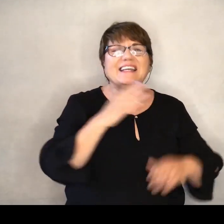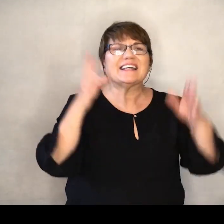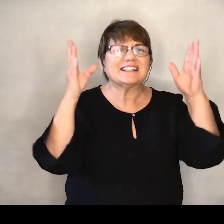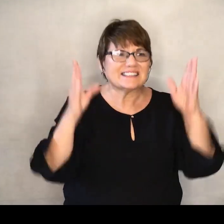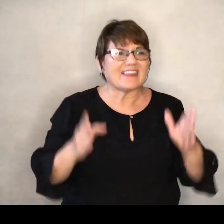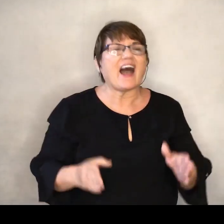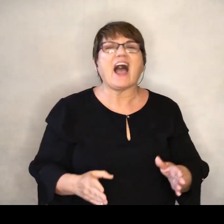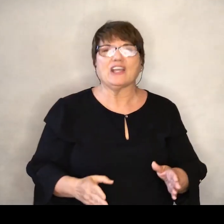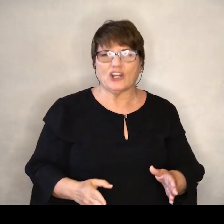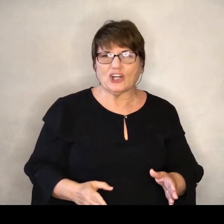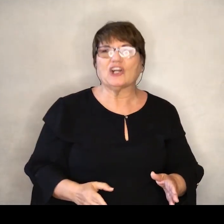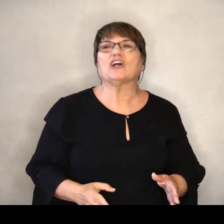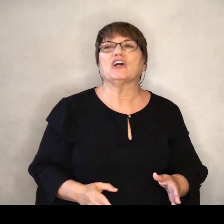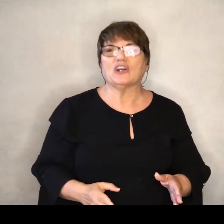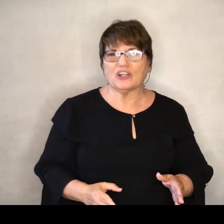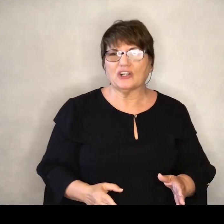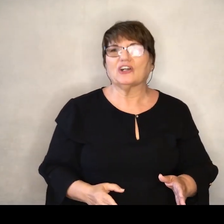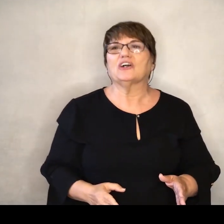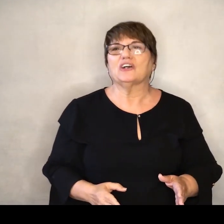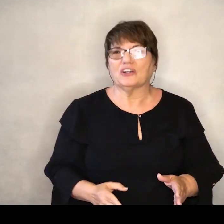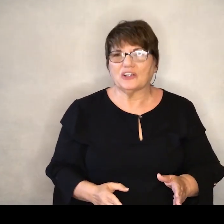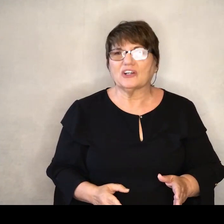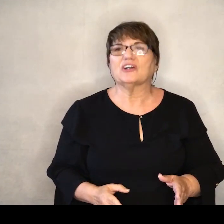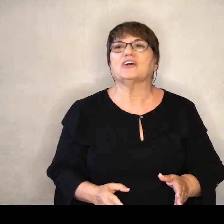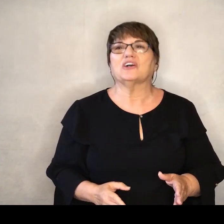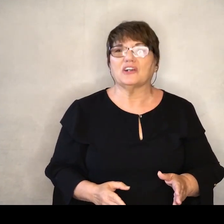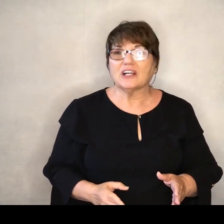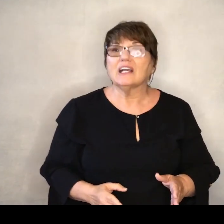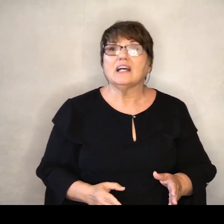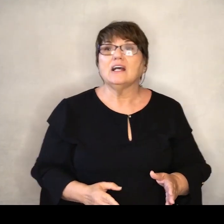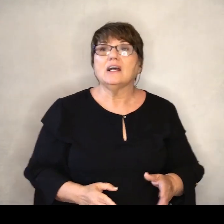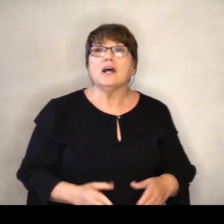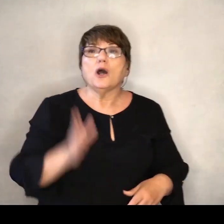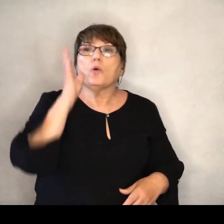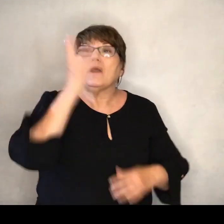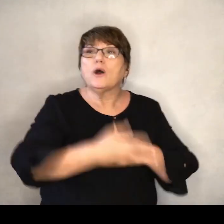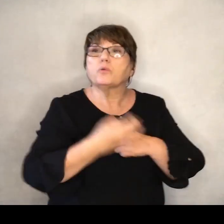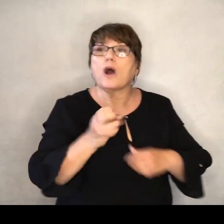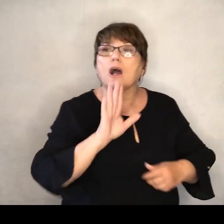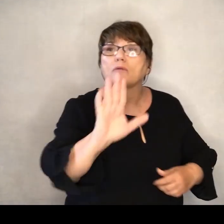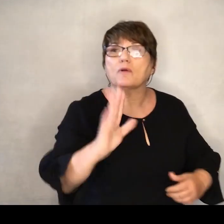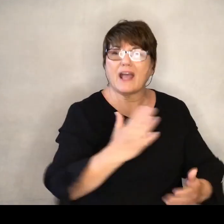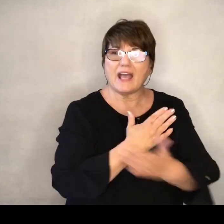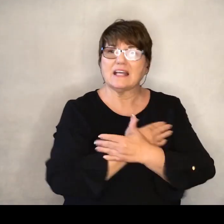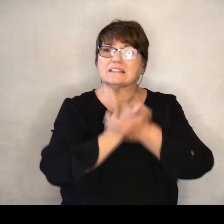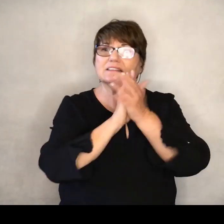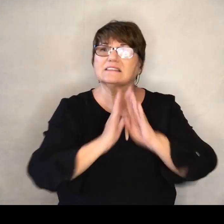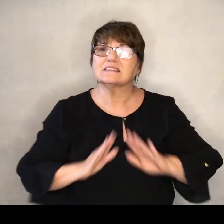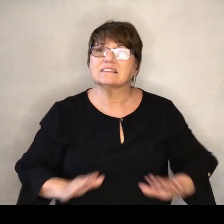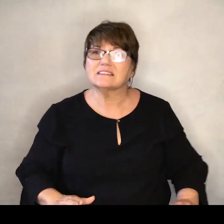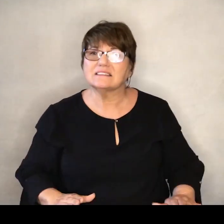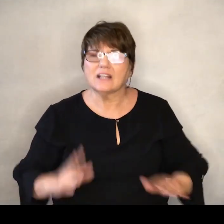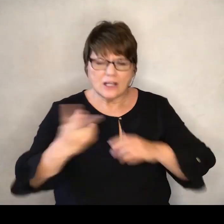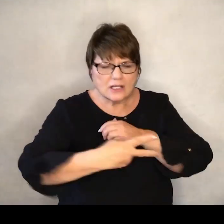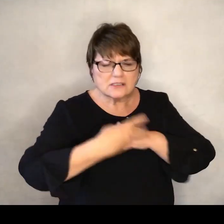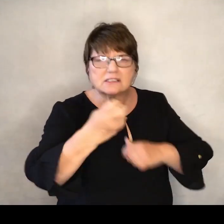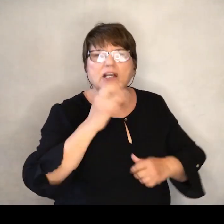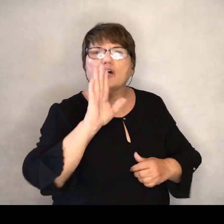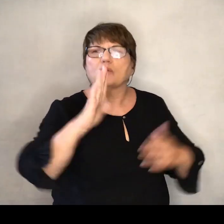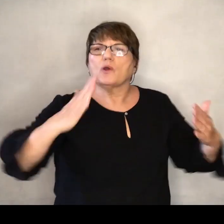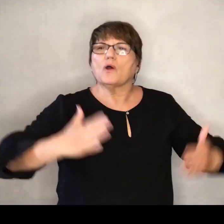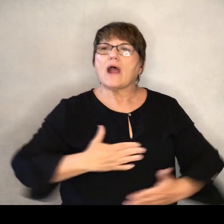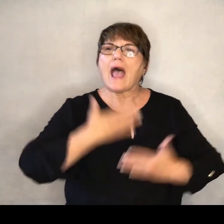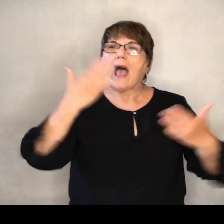he is a liar, he will grab your wrist, steal your